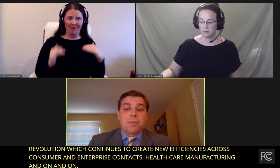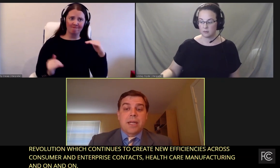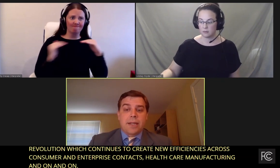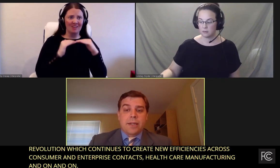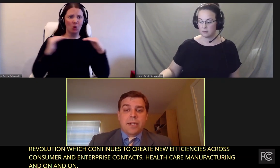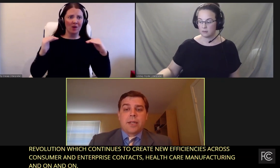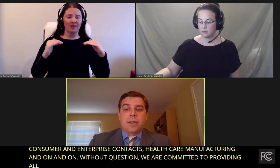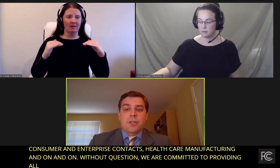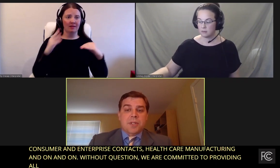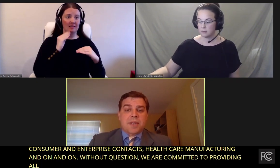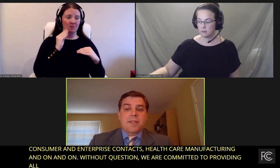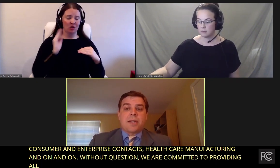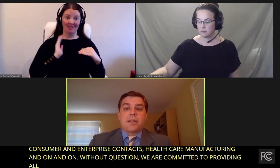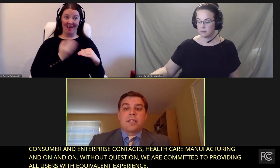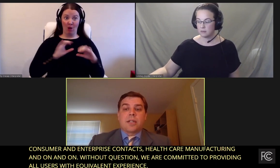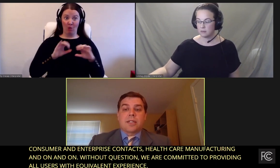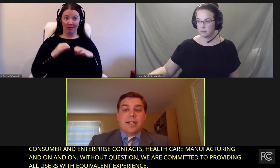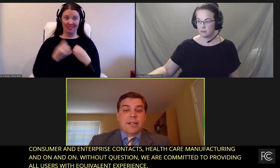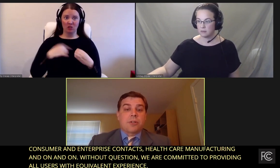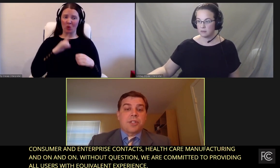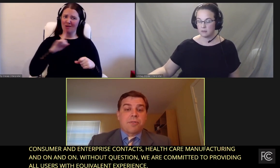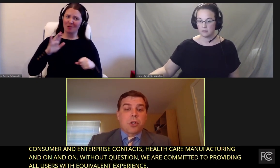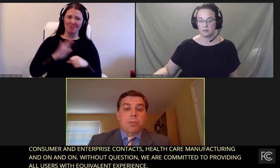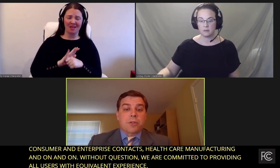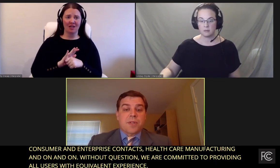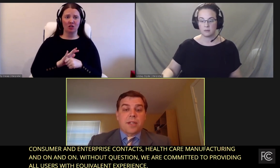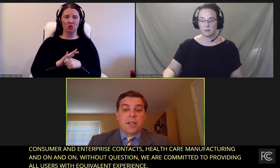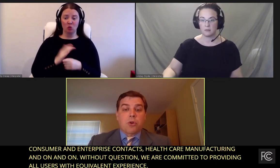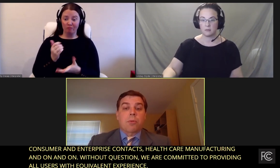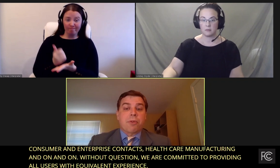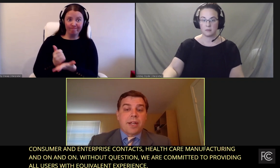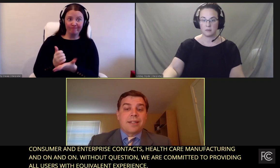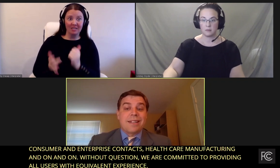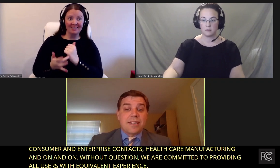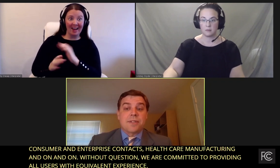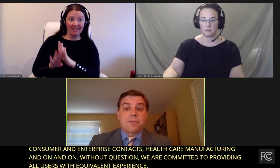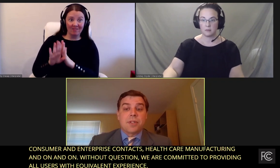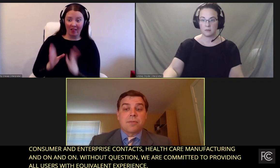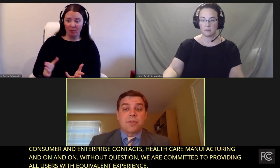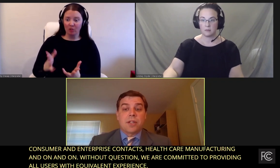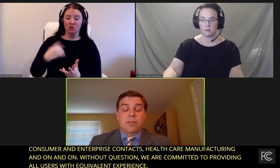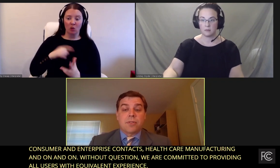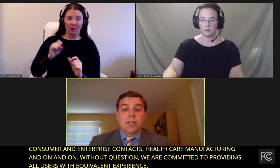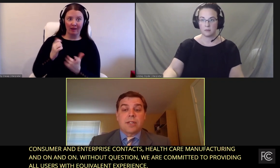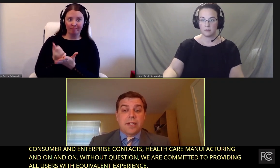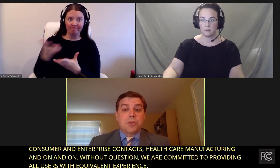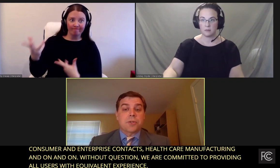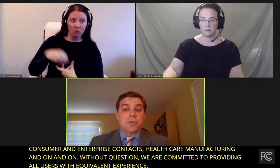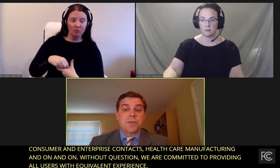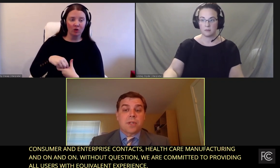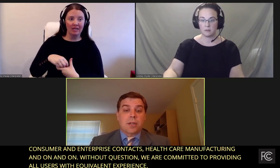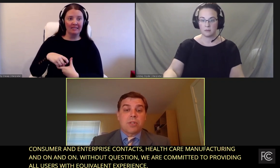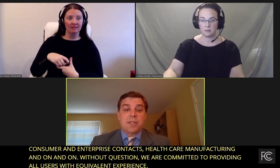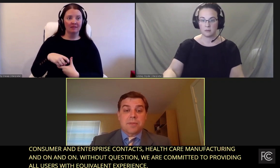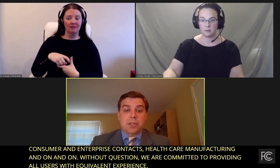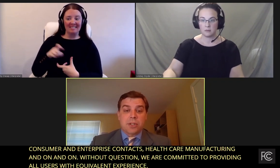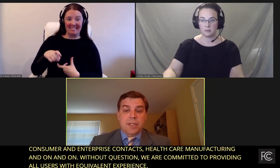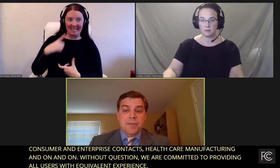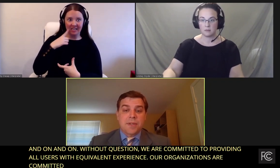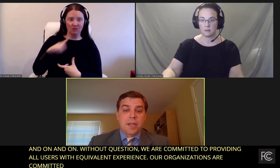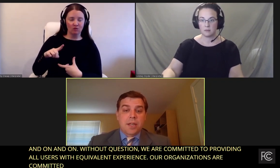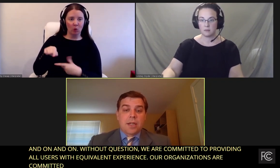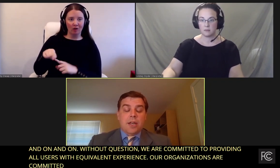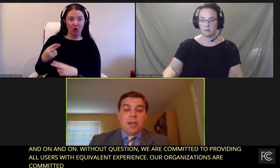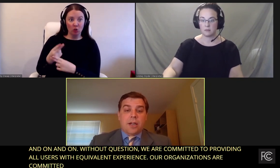organizations committed to assisting technology developers in incorporating the needs of end users with